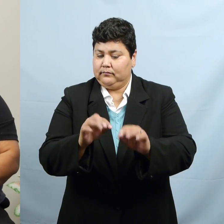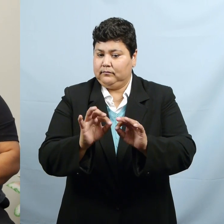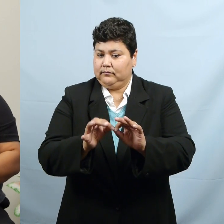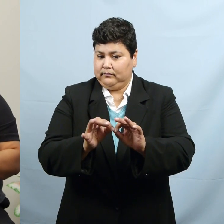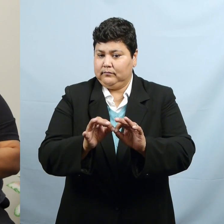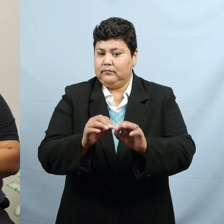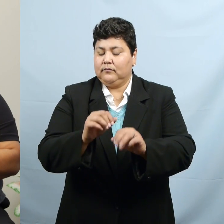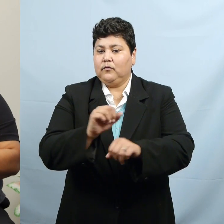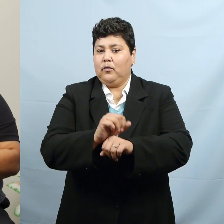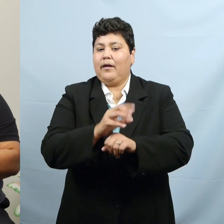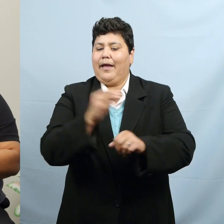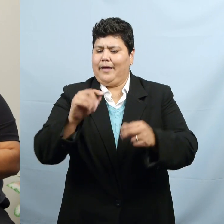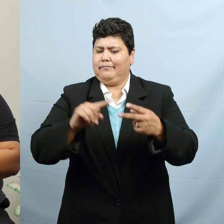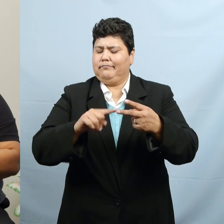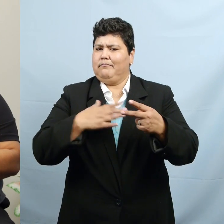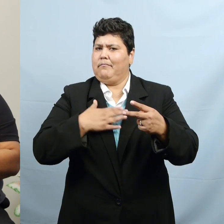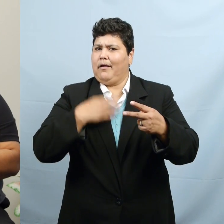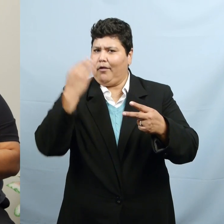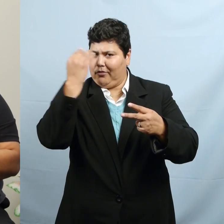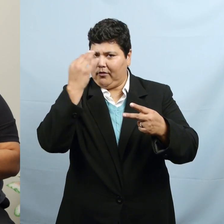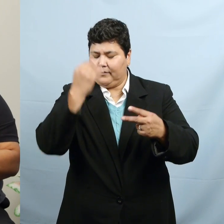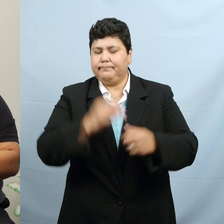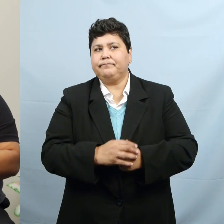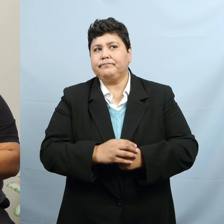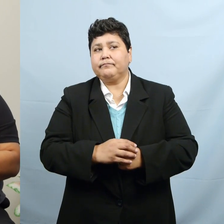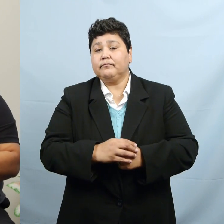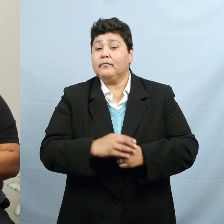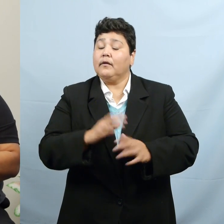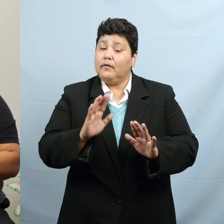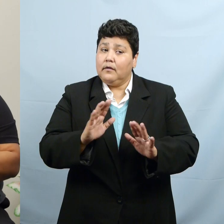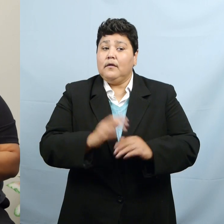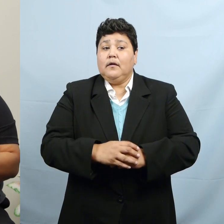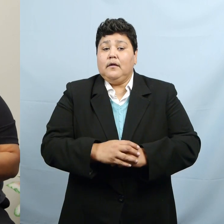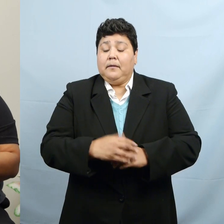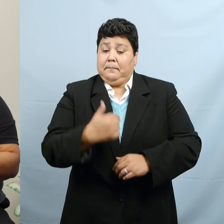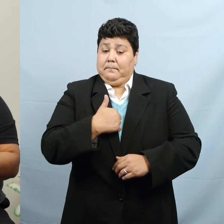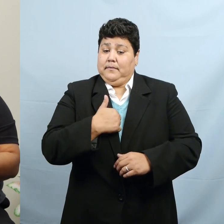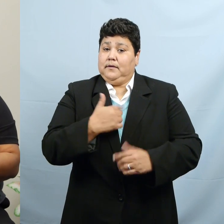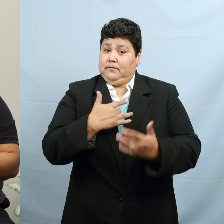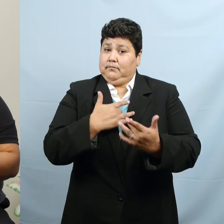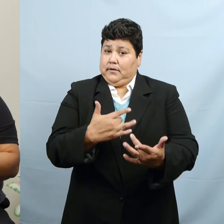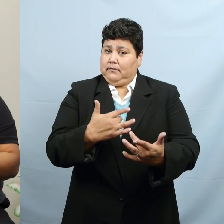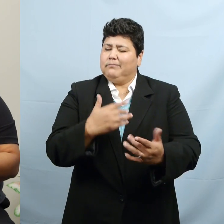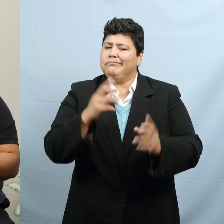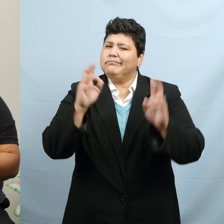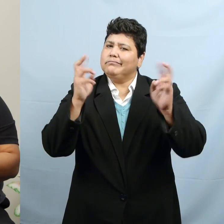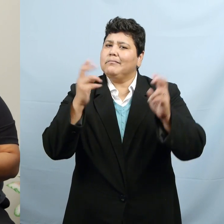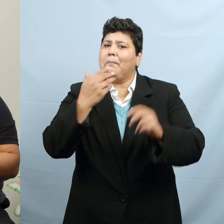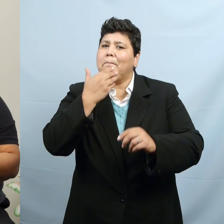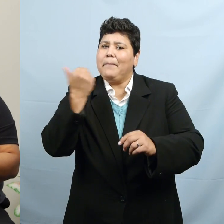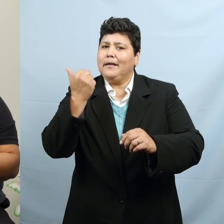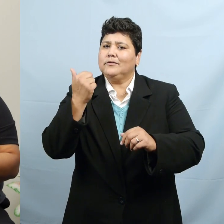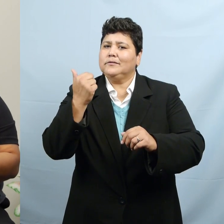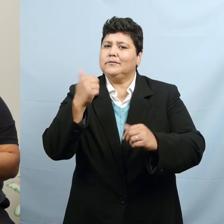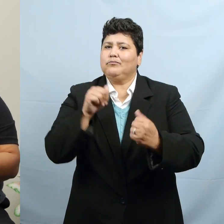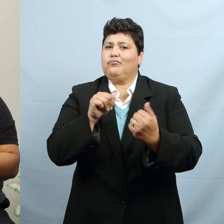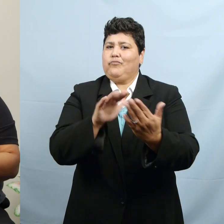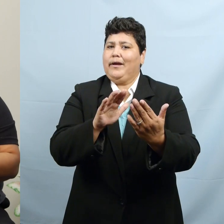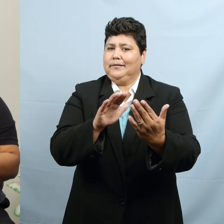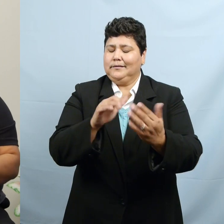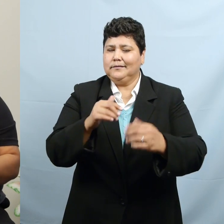Well, as part of my best practice approach, I like to pre-conference with the